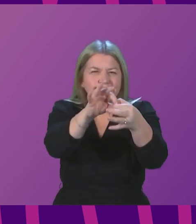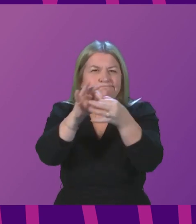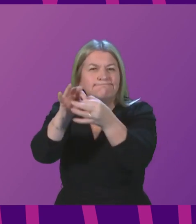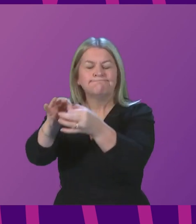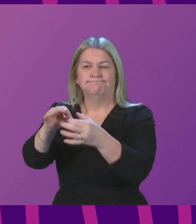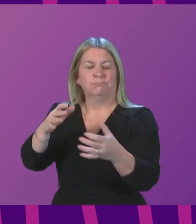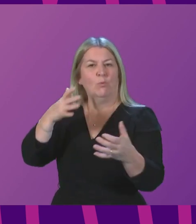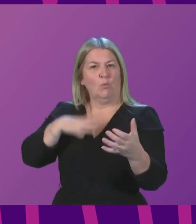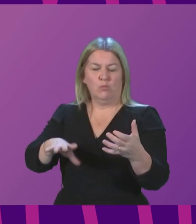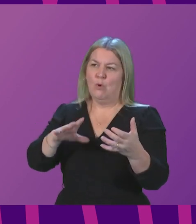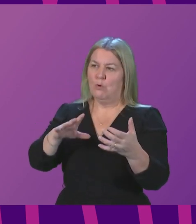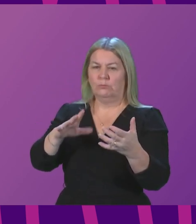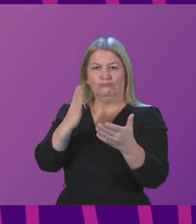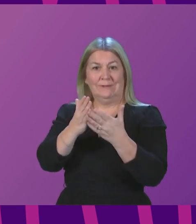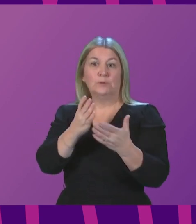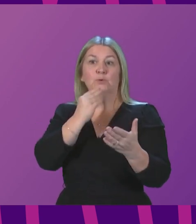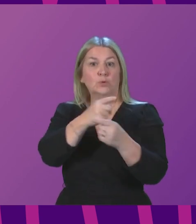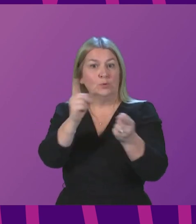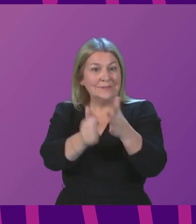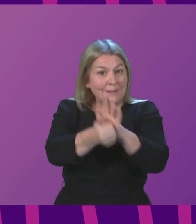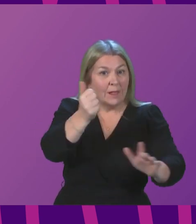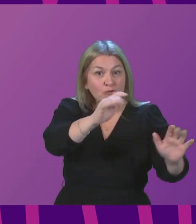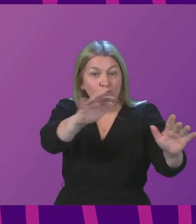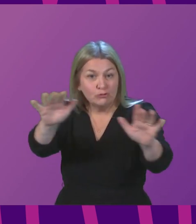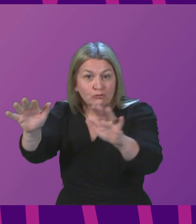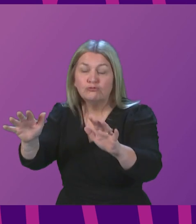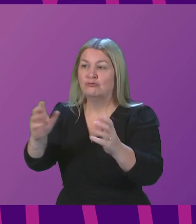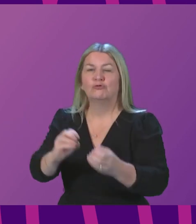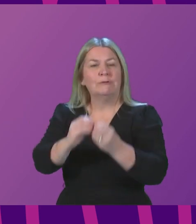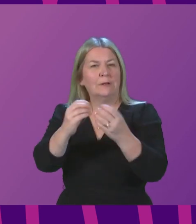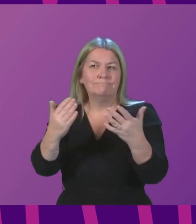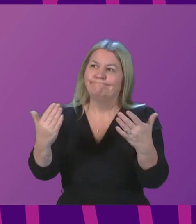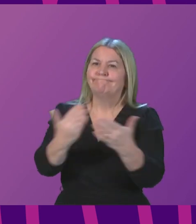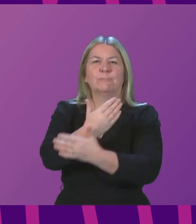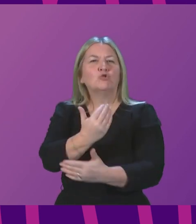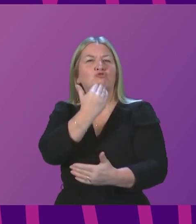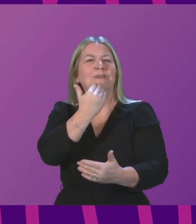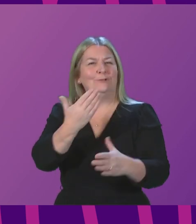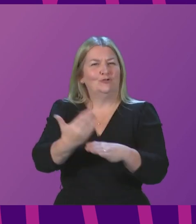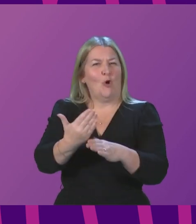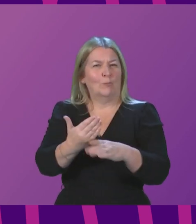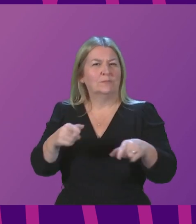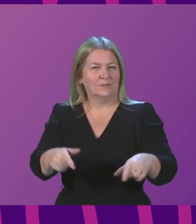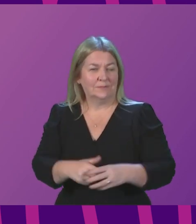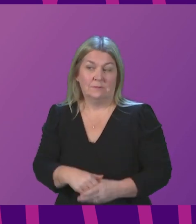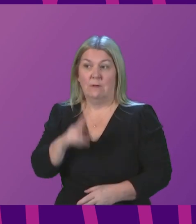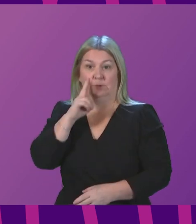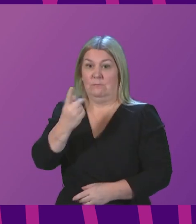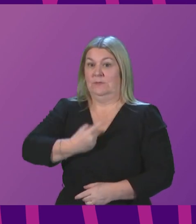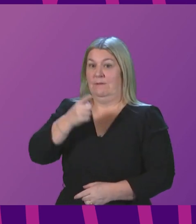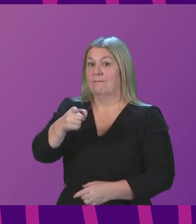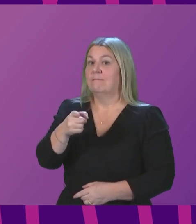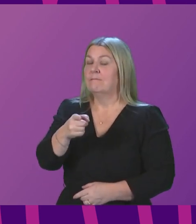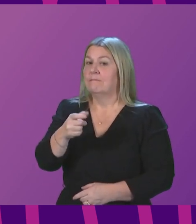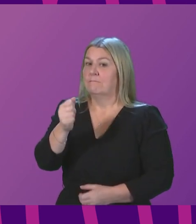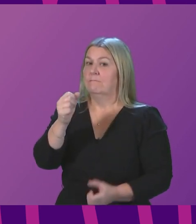build on existing skills and expertise and create good green jobs. We need bold action to do this. I saw for myself a prime example where, with support